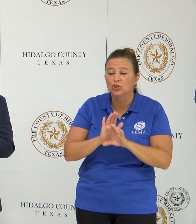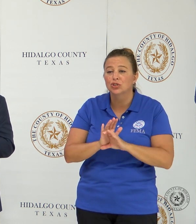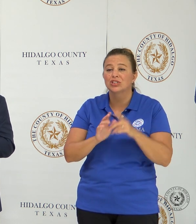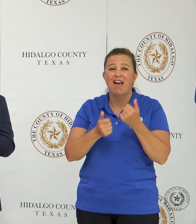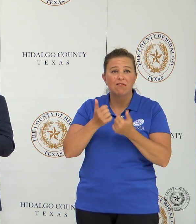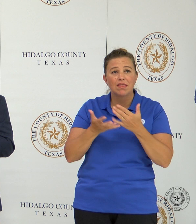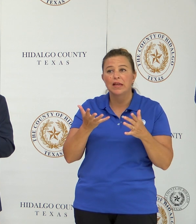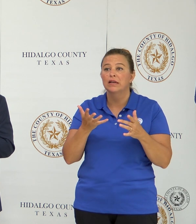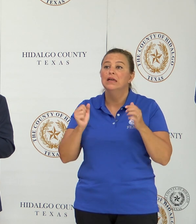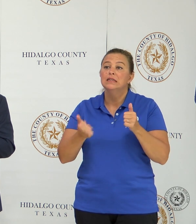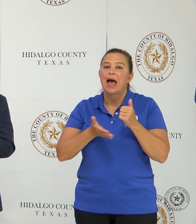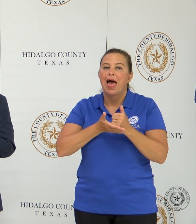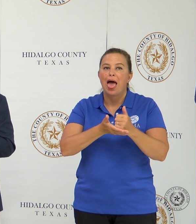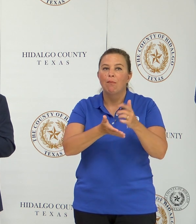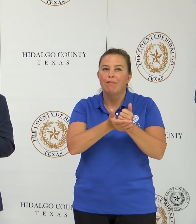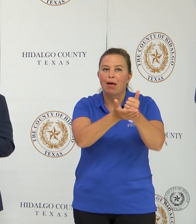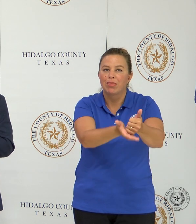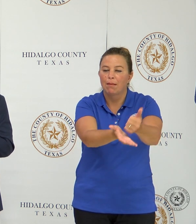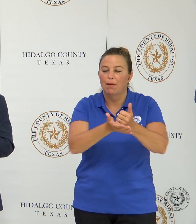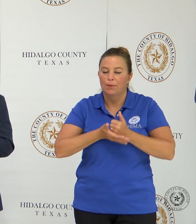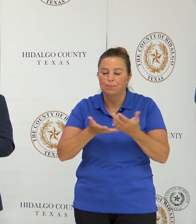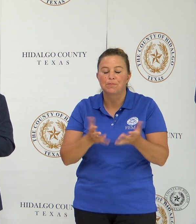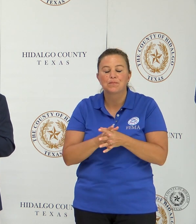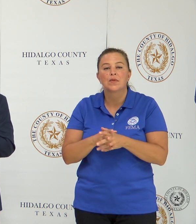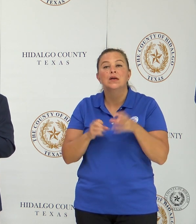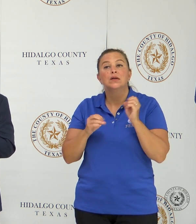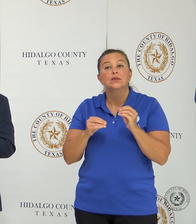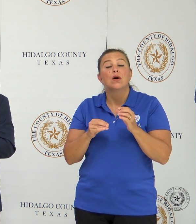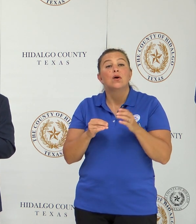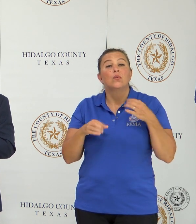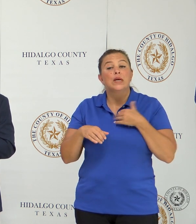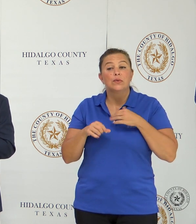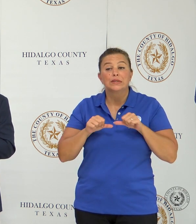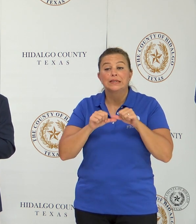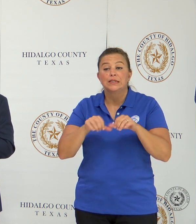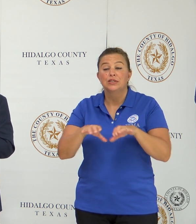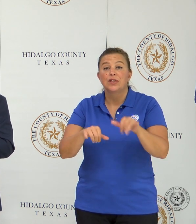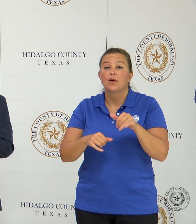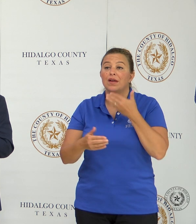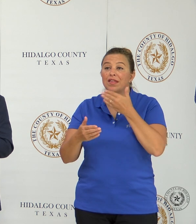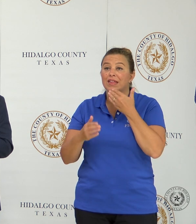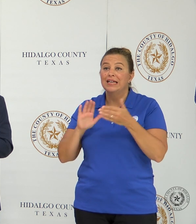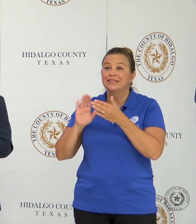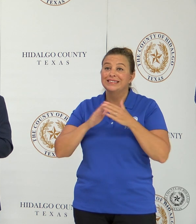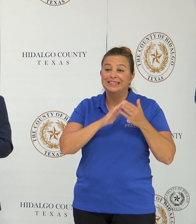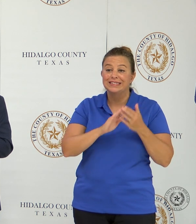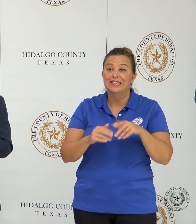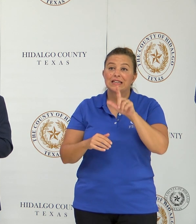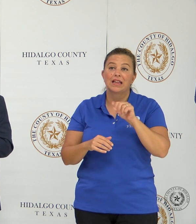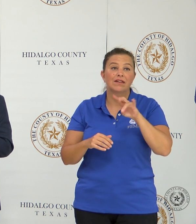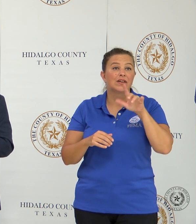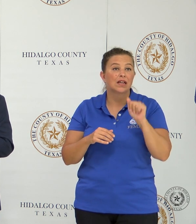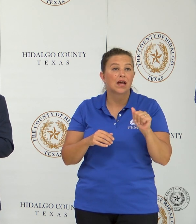to help them help you. And we will continue to do the same. We thank the cities of Monte Alto, Ed Couch, Elsa, La Villa